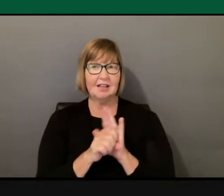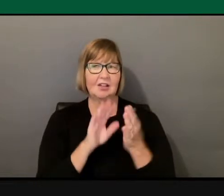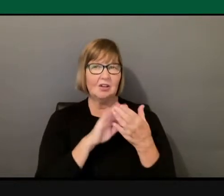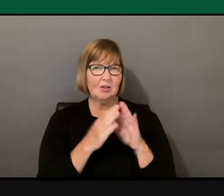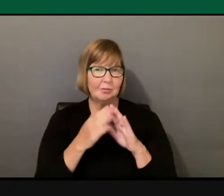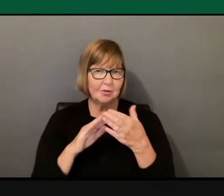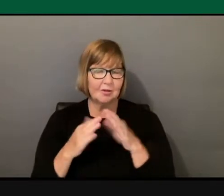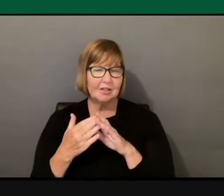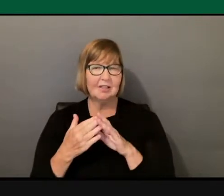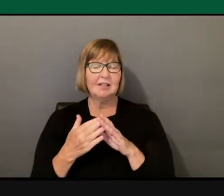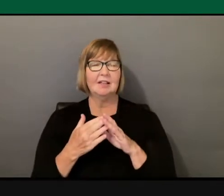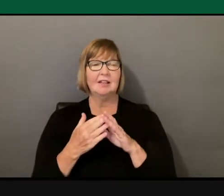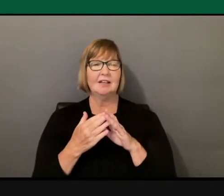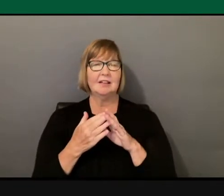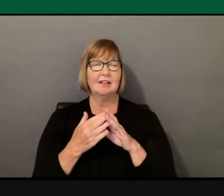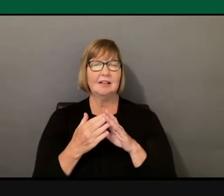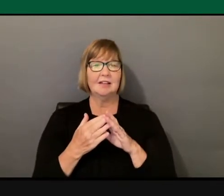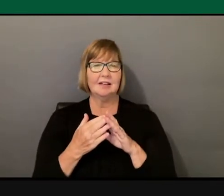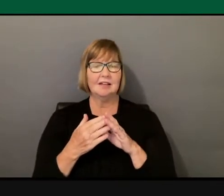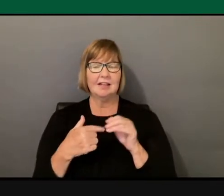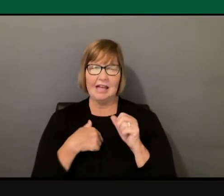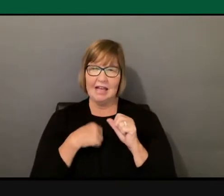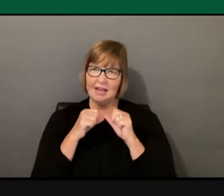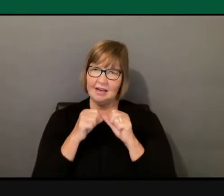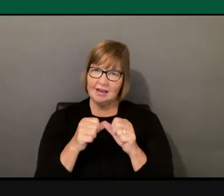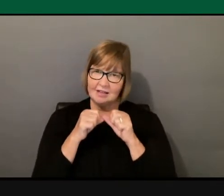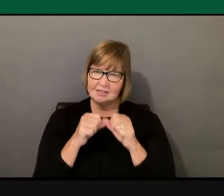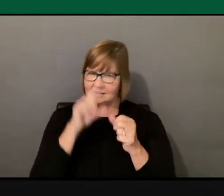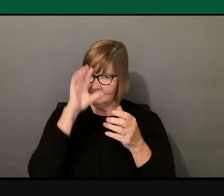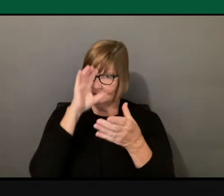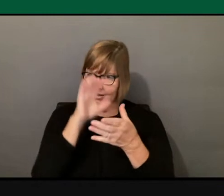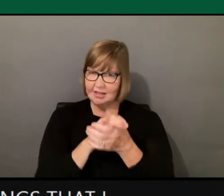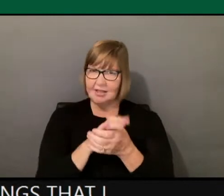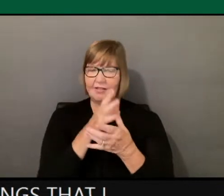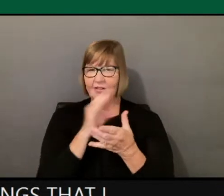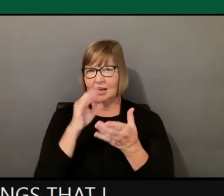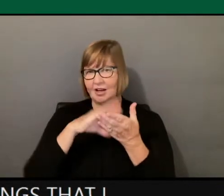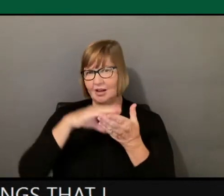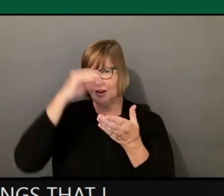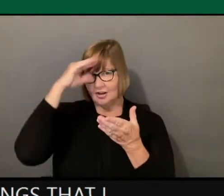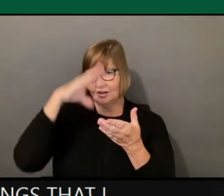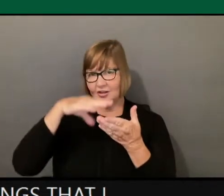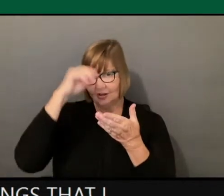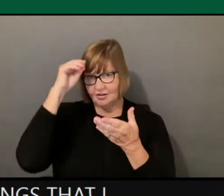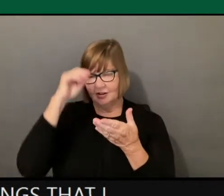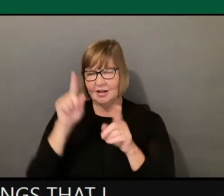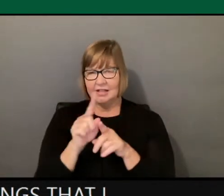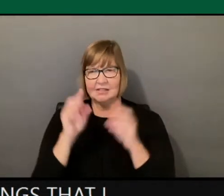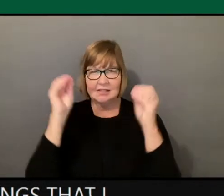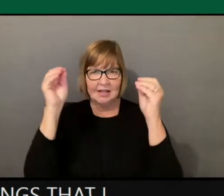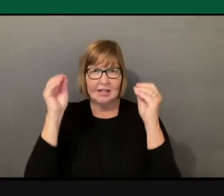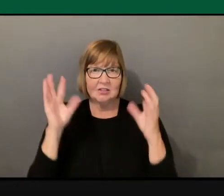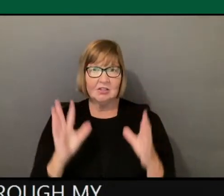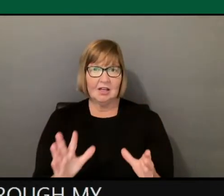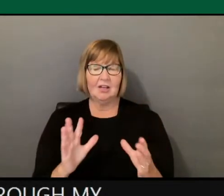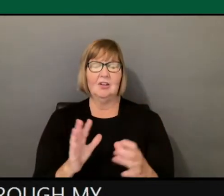of the things that I constantly believed in and learned through my experience as an educator was that